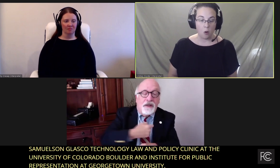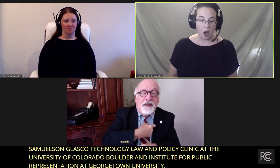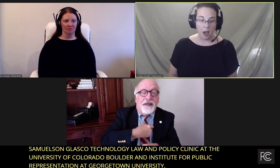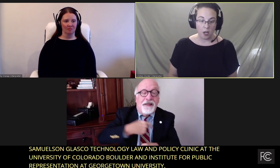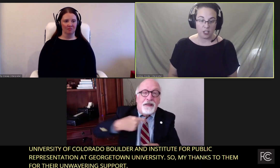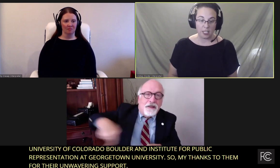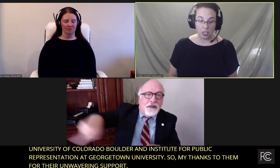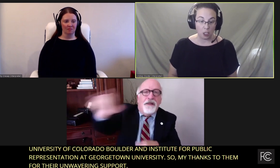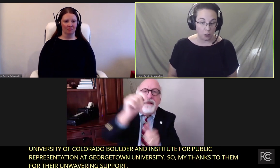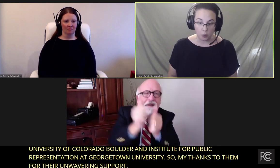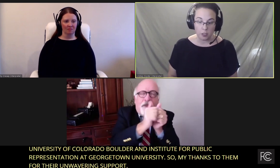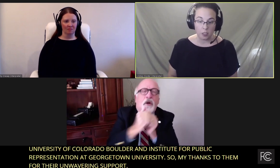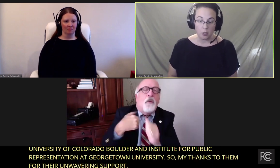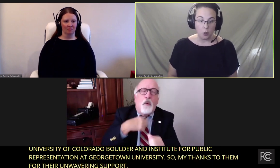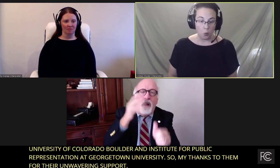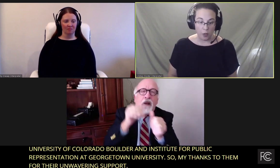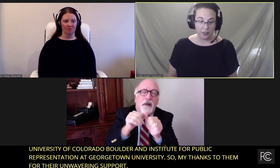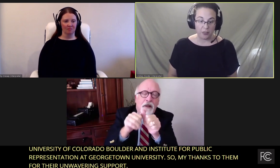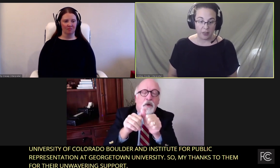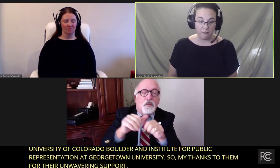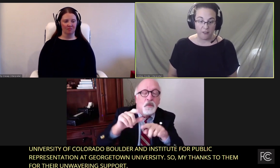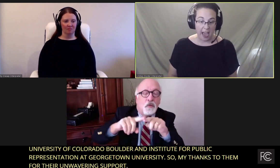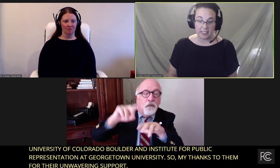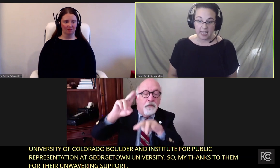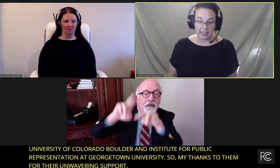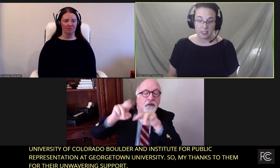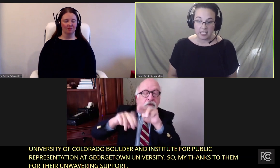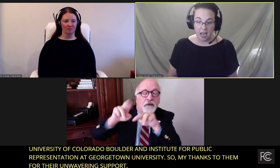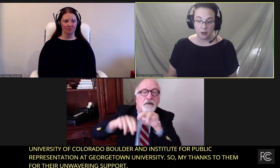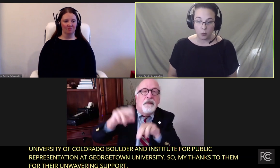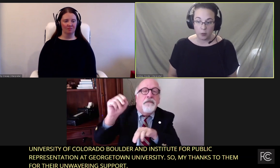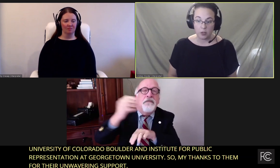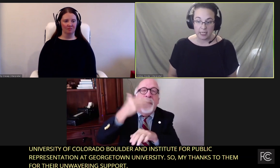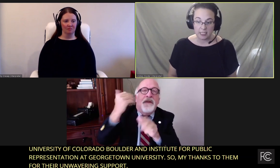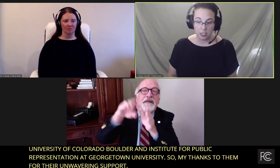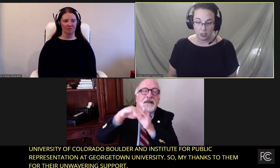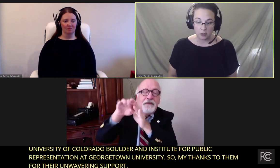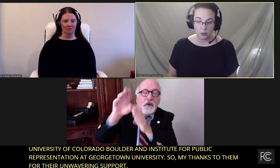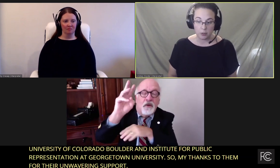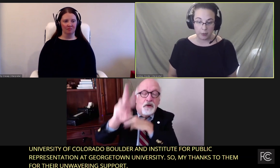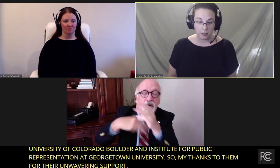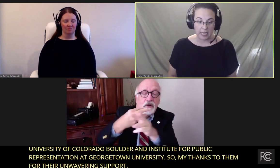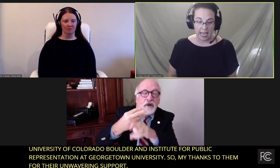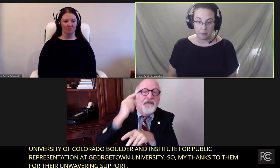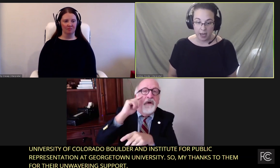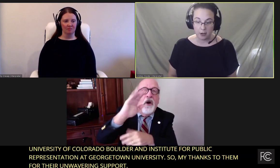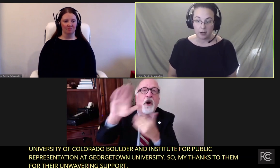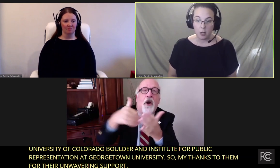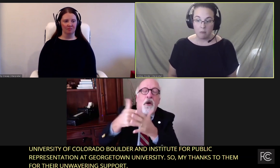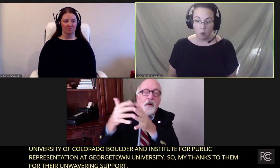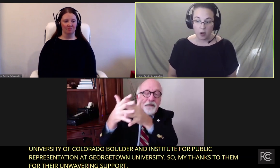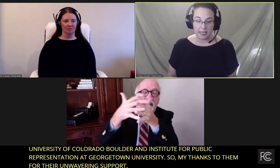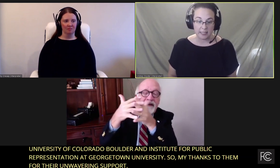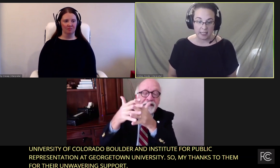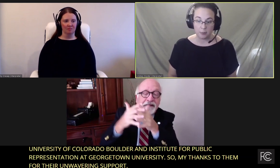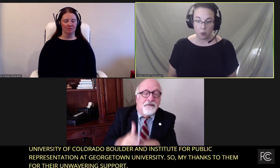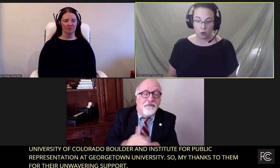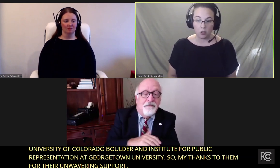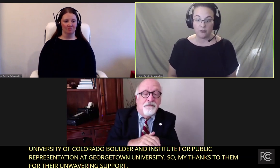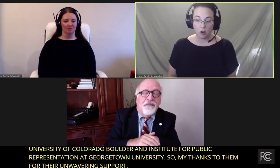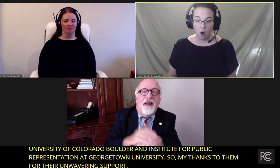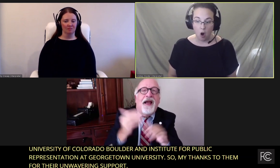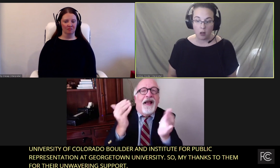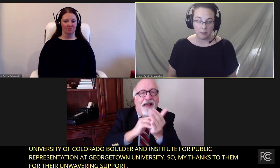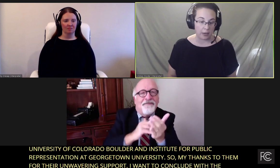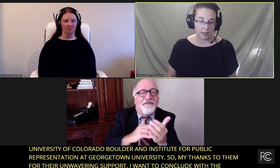So I want to conclude with the fact that together we will continue to build a better, more accessible